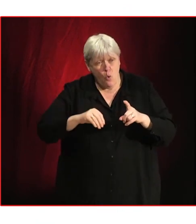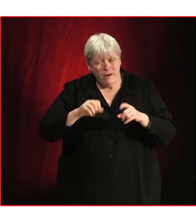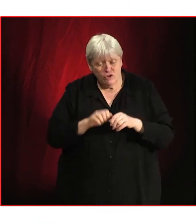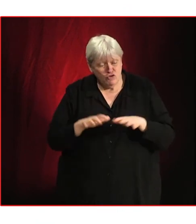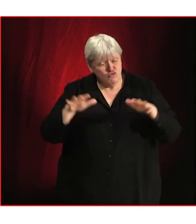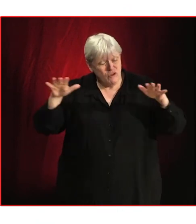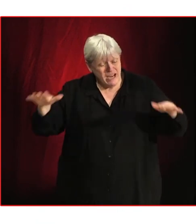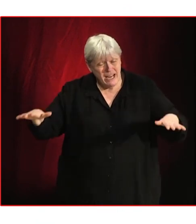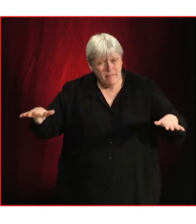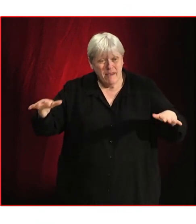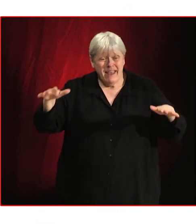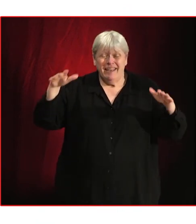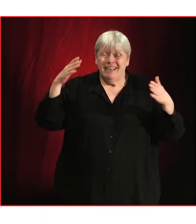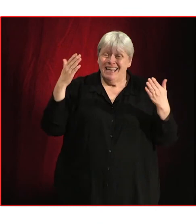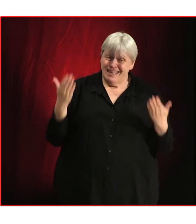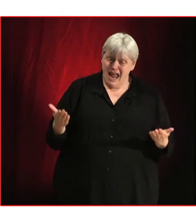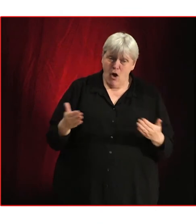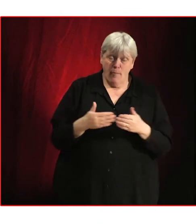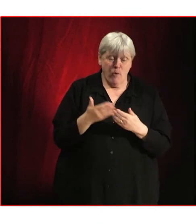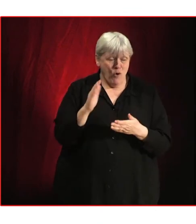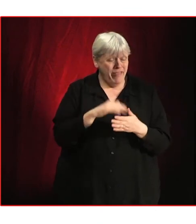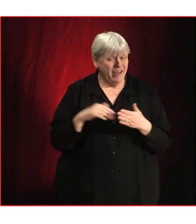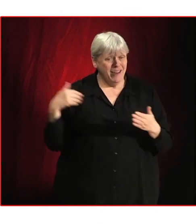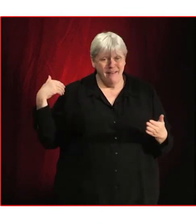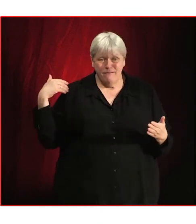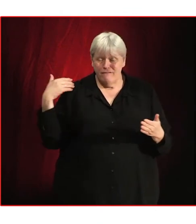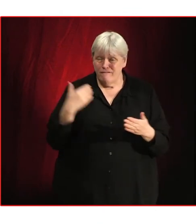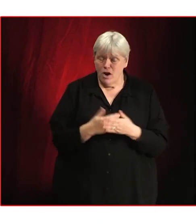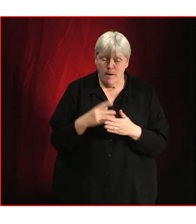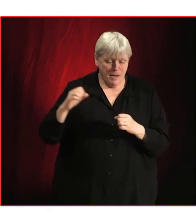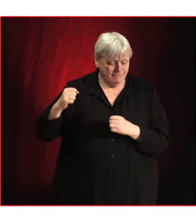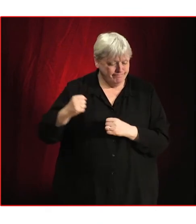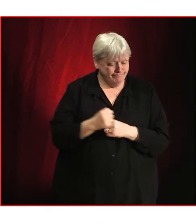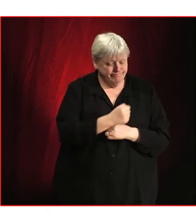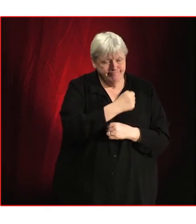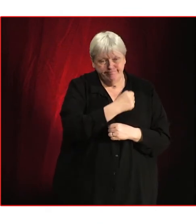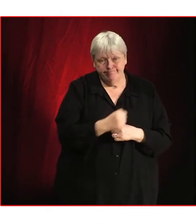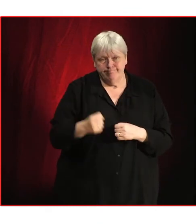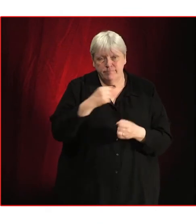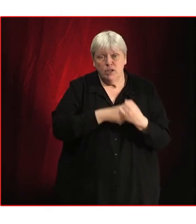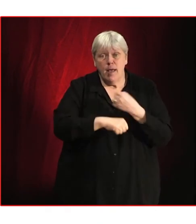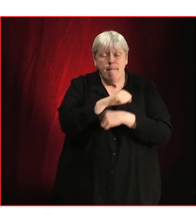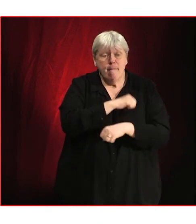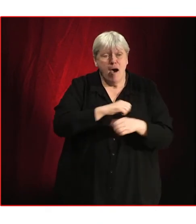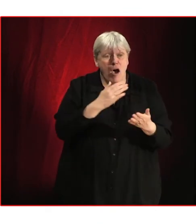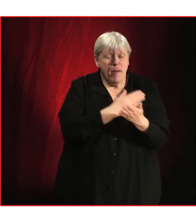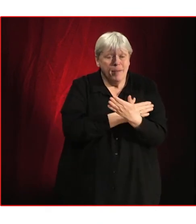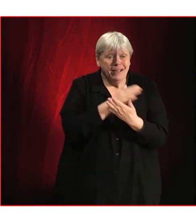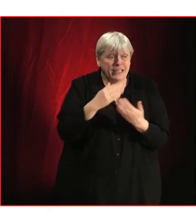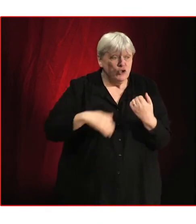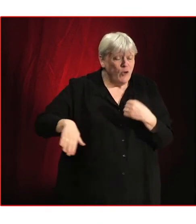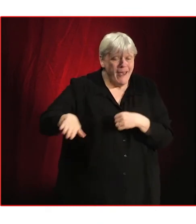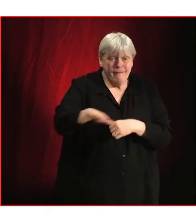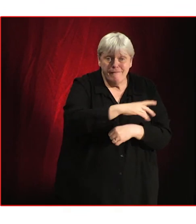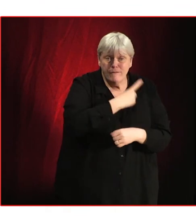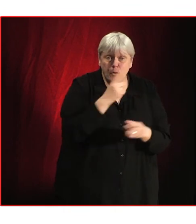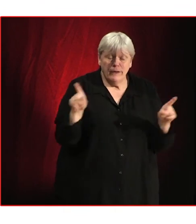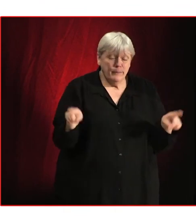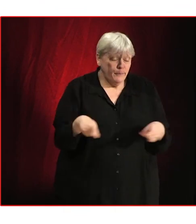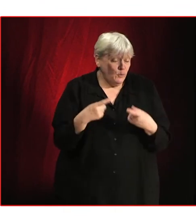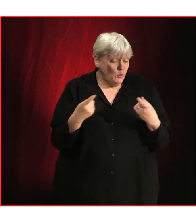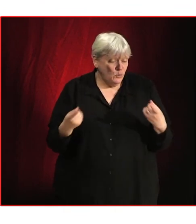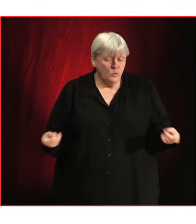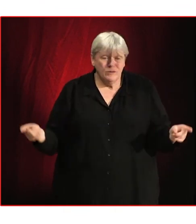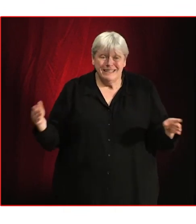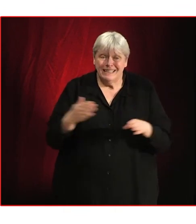royalties now more than ever. Unfortunately, it has become increasingly clear to everyone in the music industry that